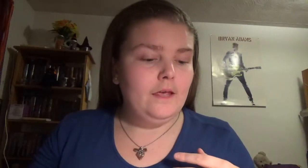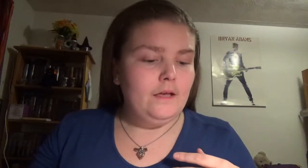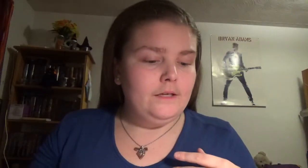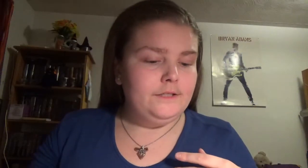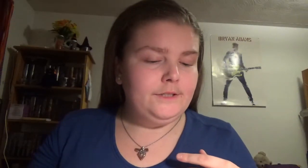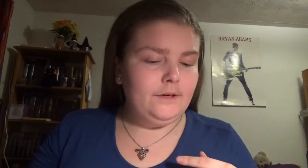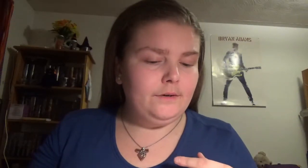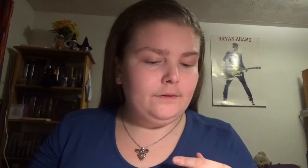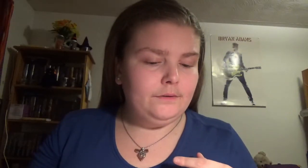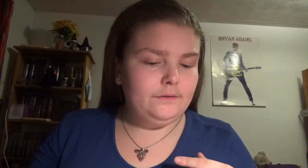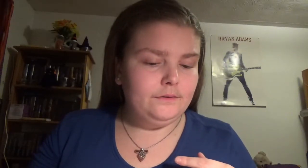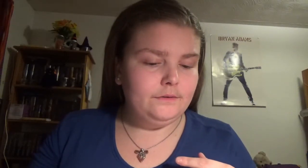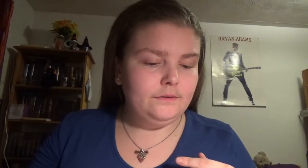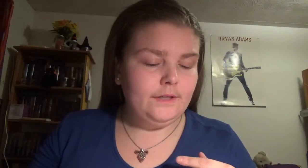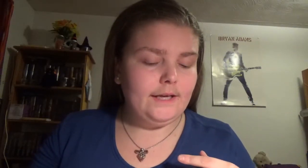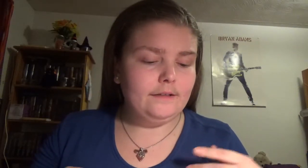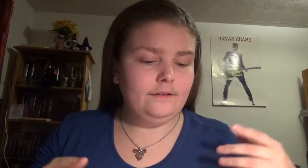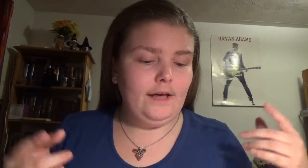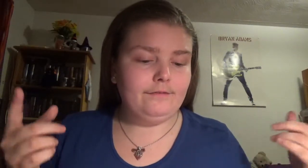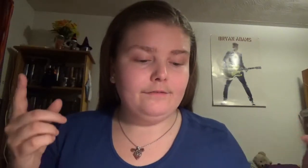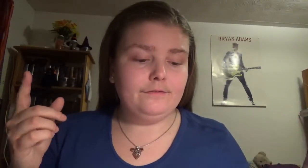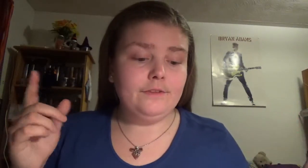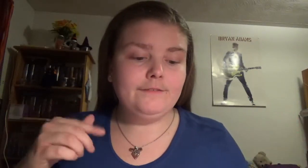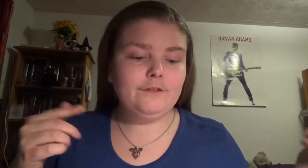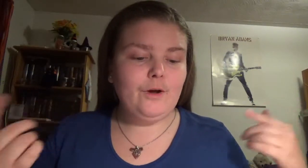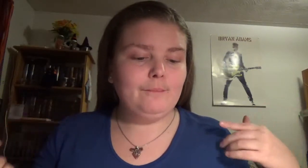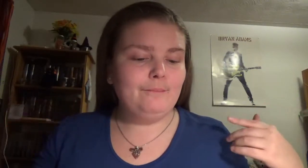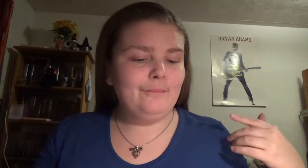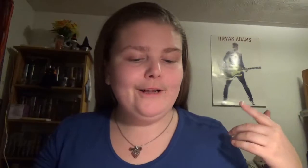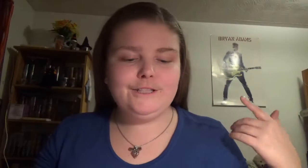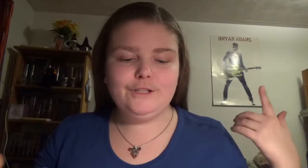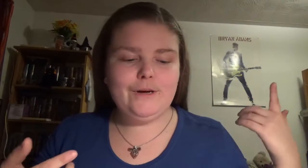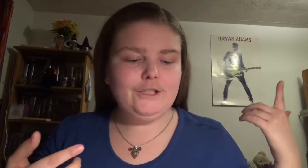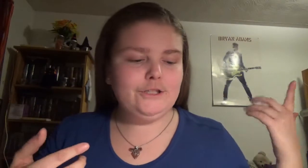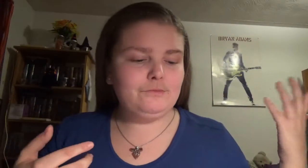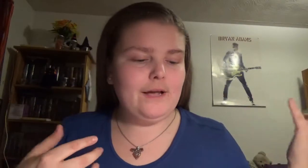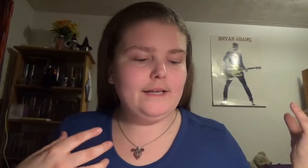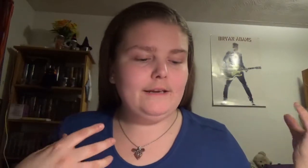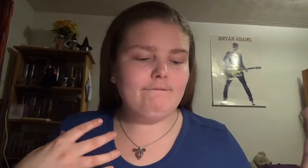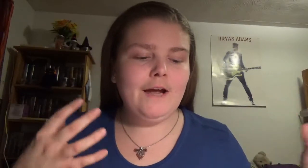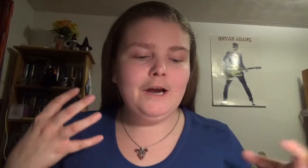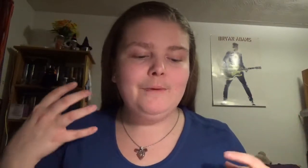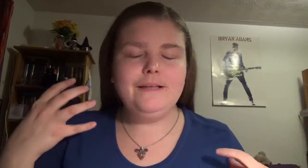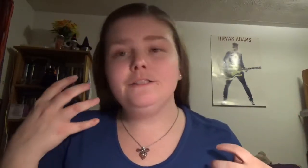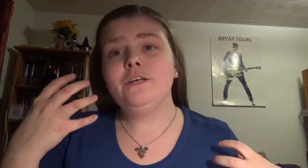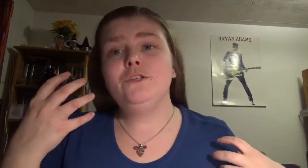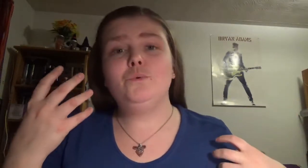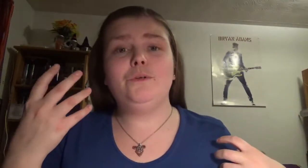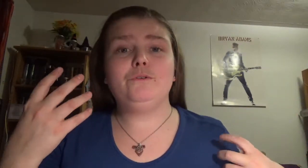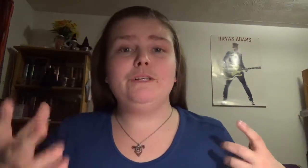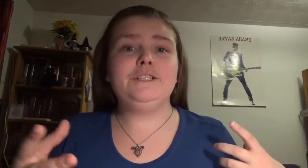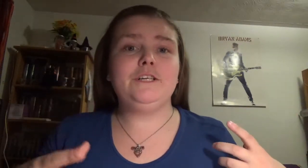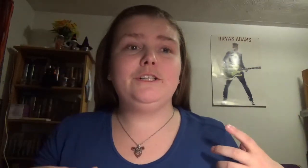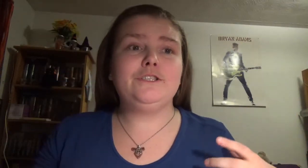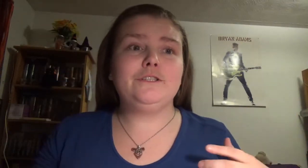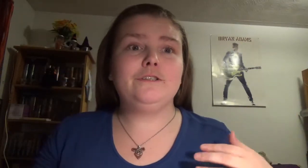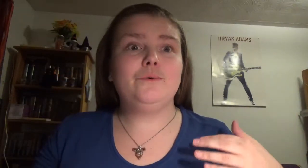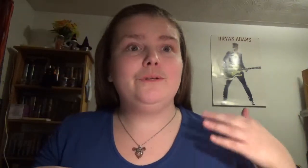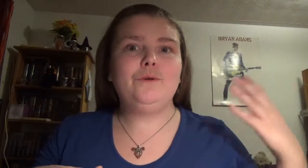So, like left and right brain situations, writing environment, doing your research, doing too